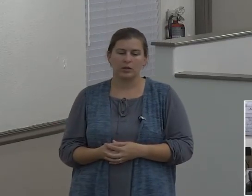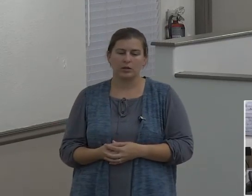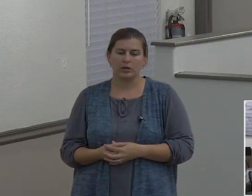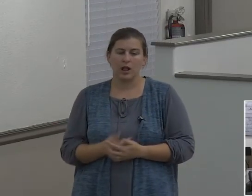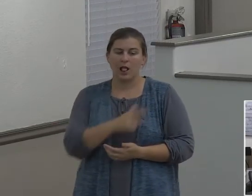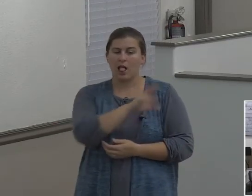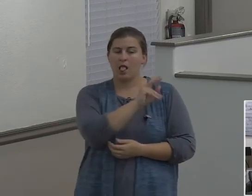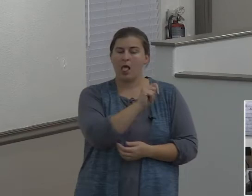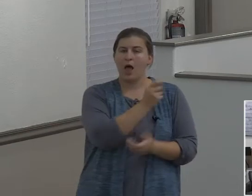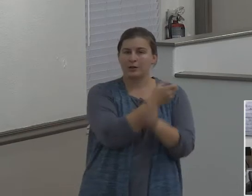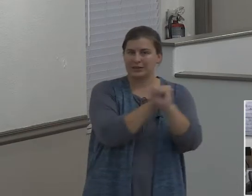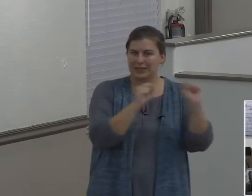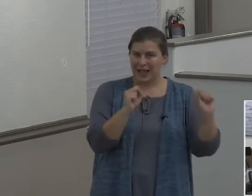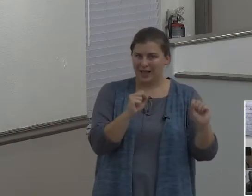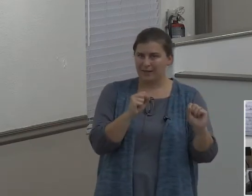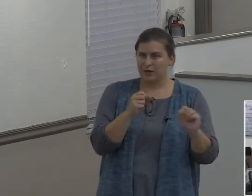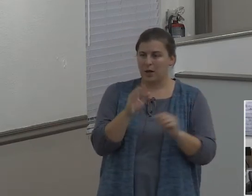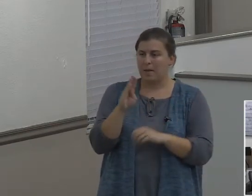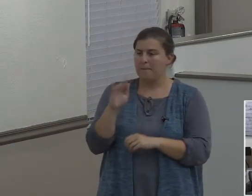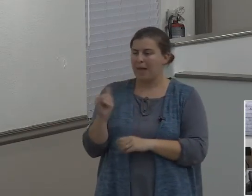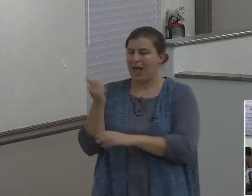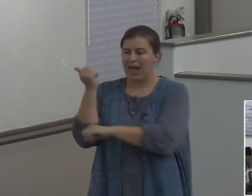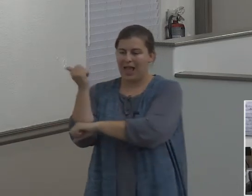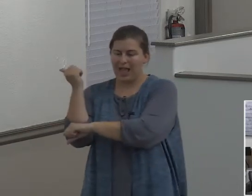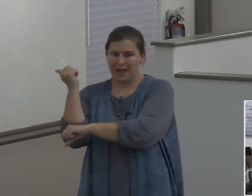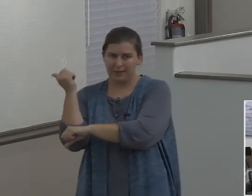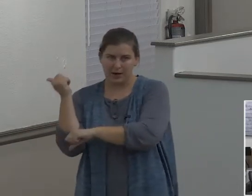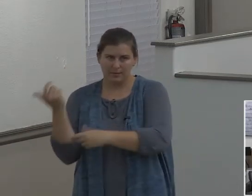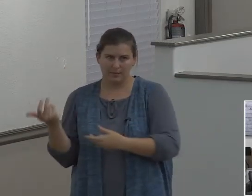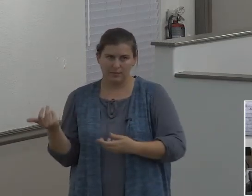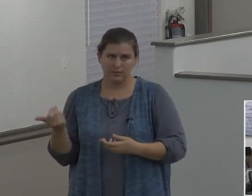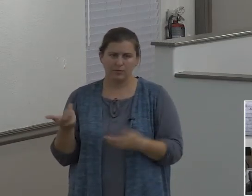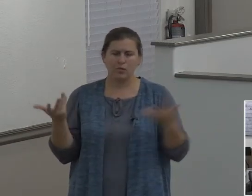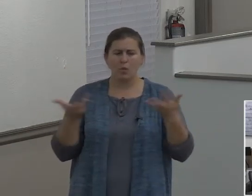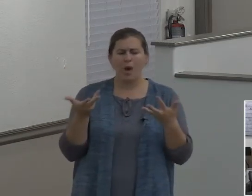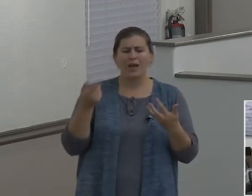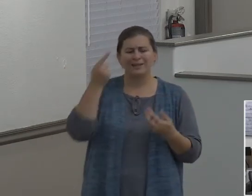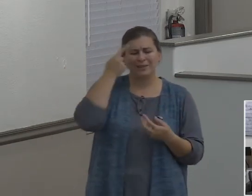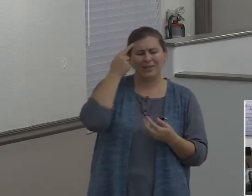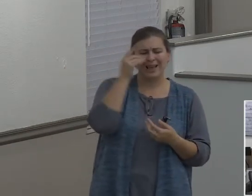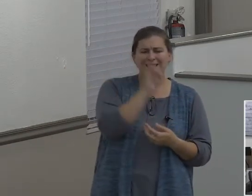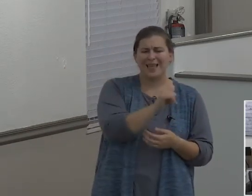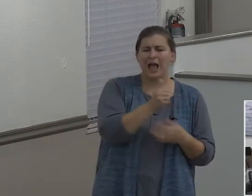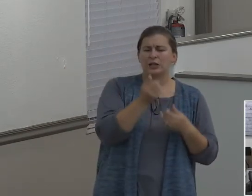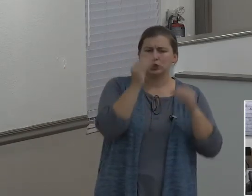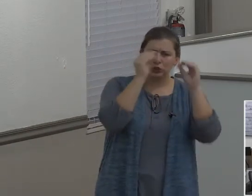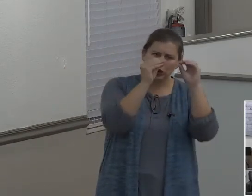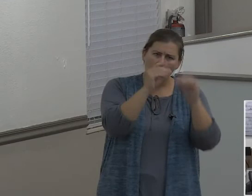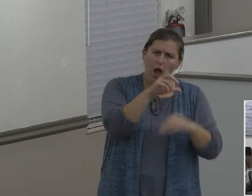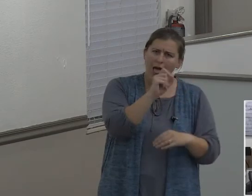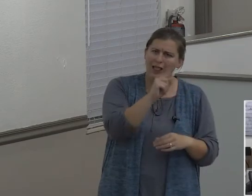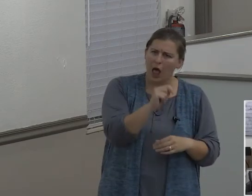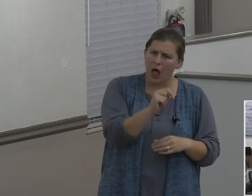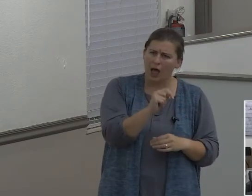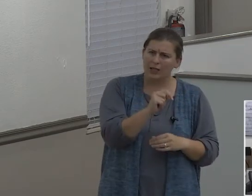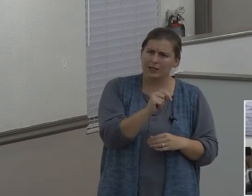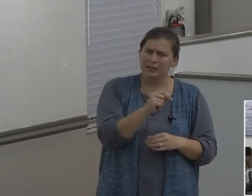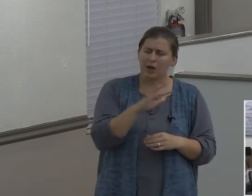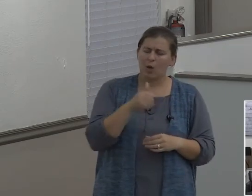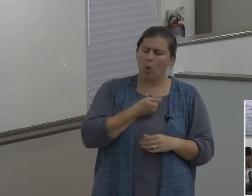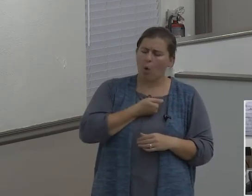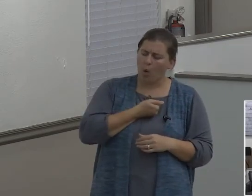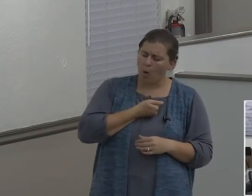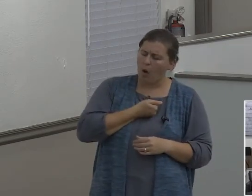what do you think that circumstance taught Lot? Do you think it grabbed his heart that, boy, I deserve